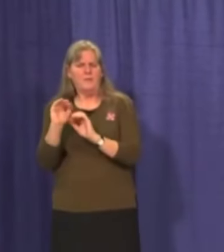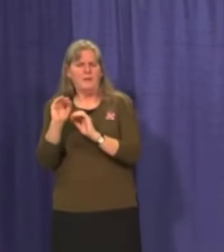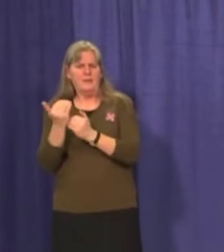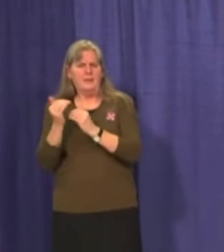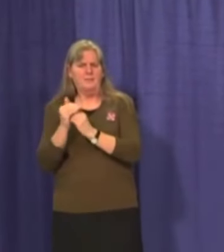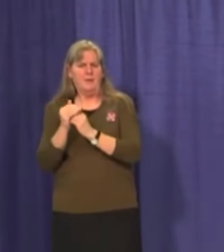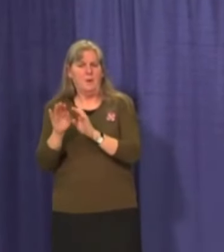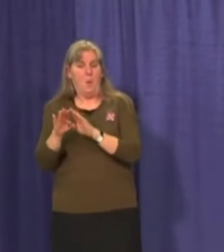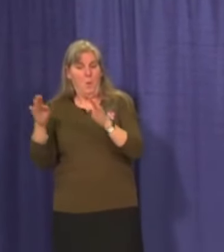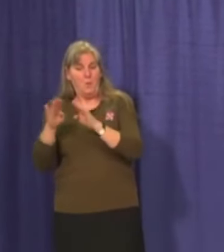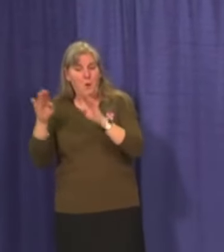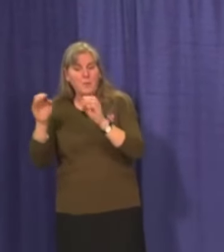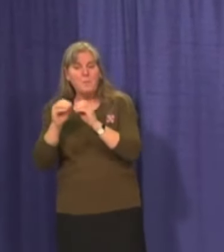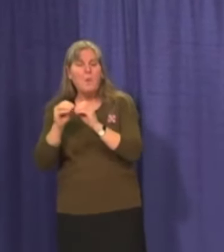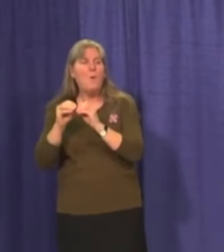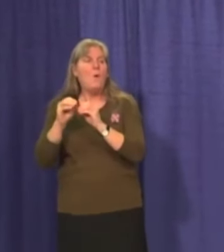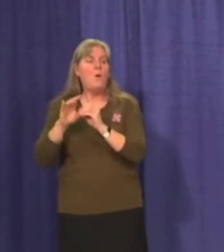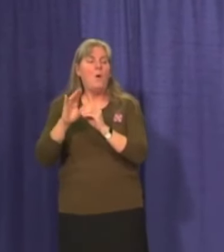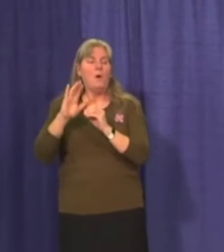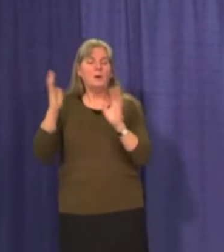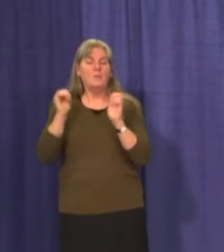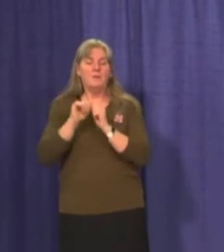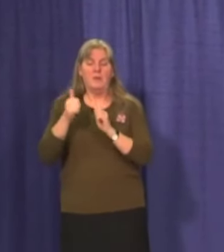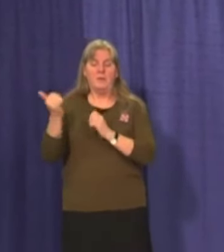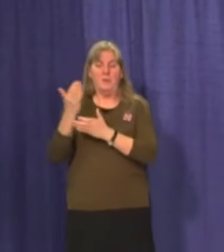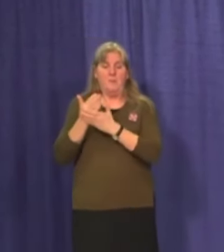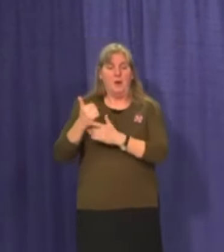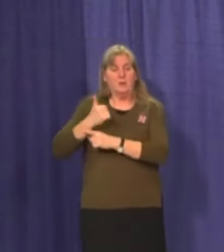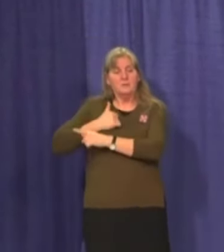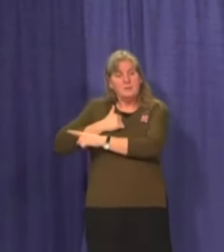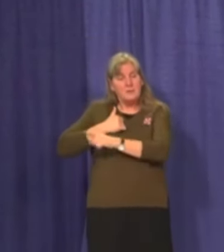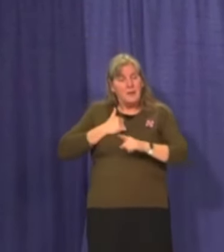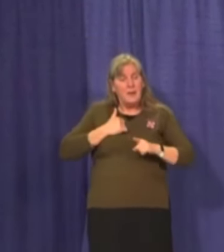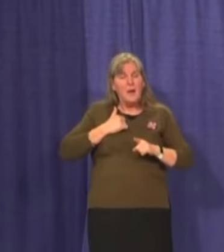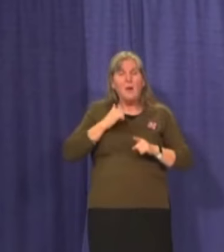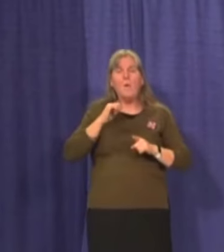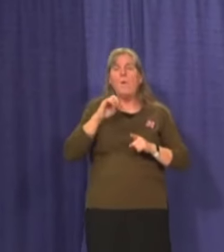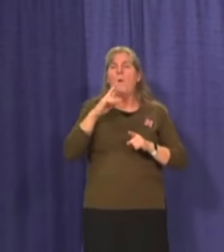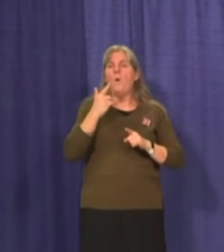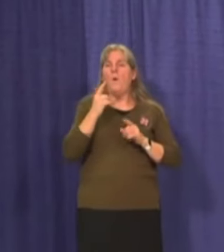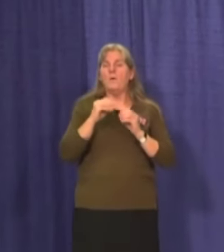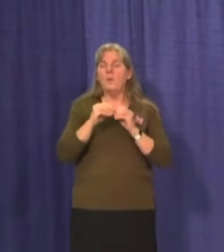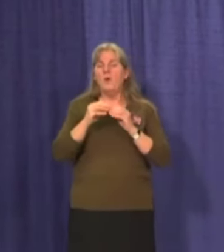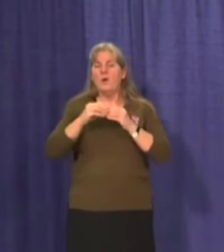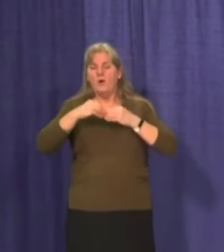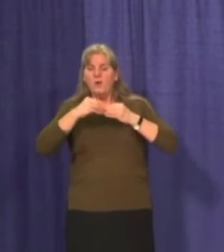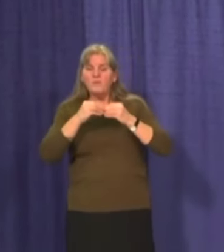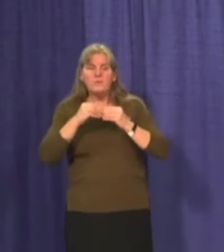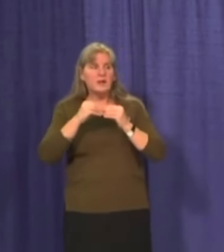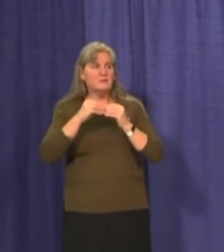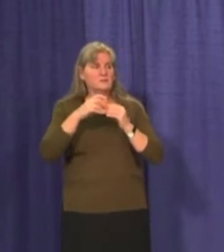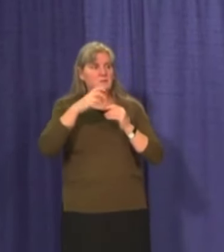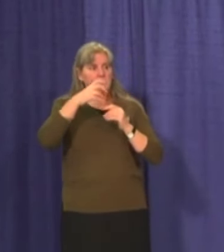Will it be relative to other jurisdictions, or will there be some form of easing of restrictions?